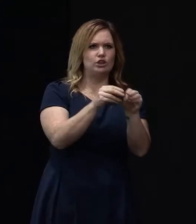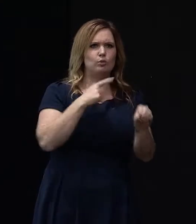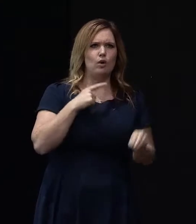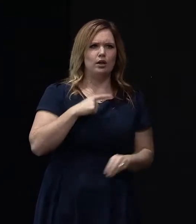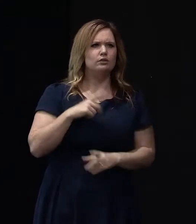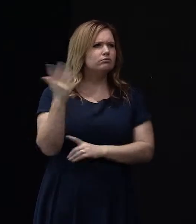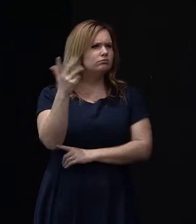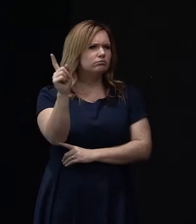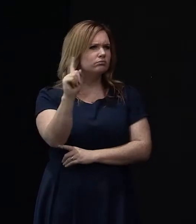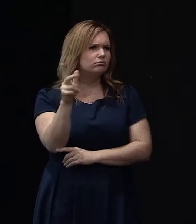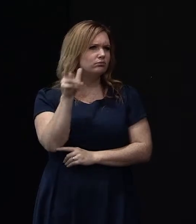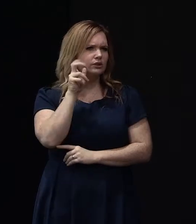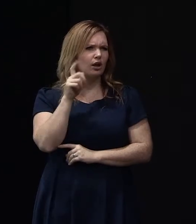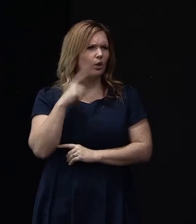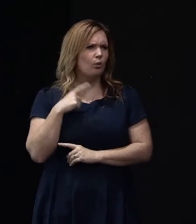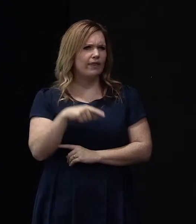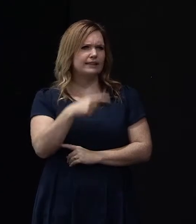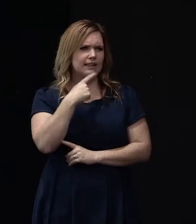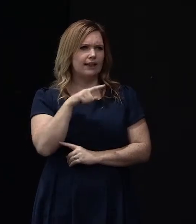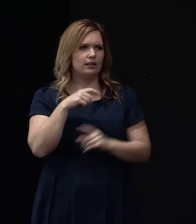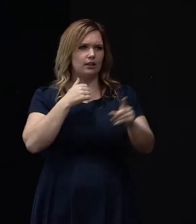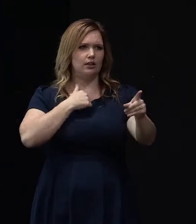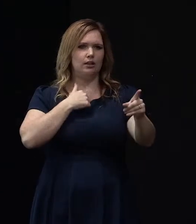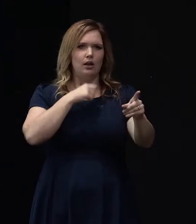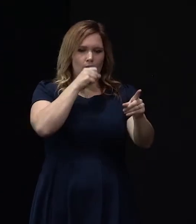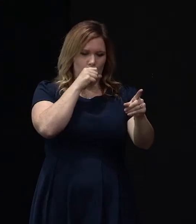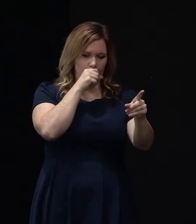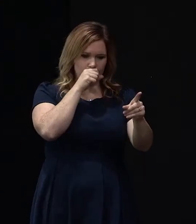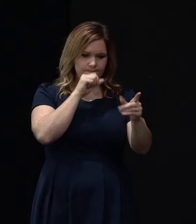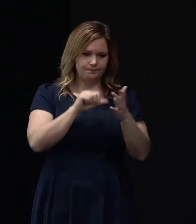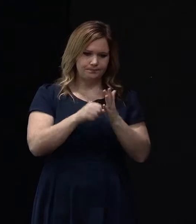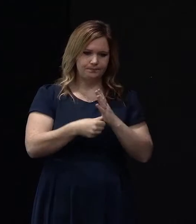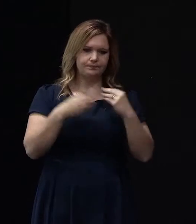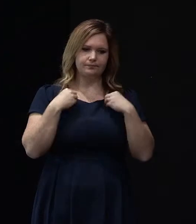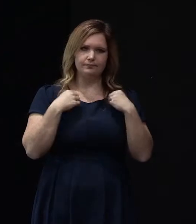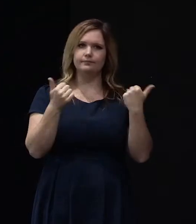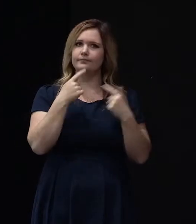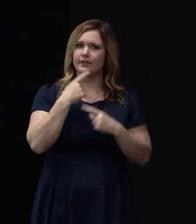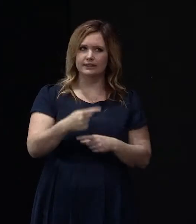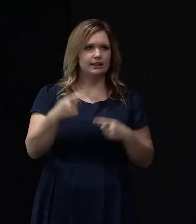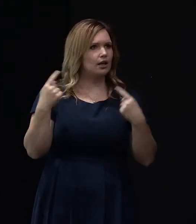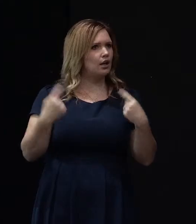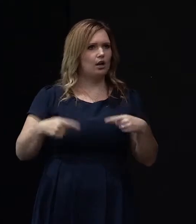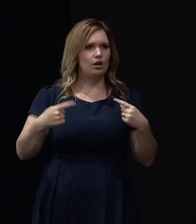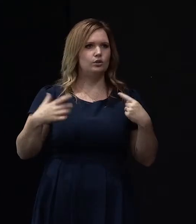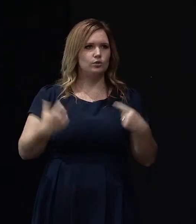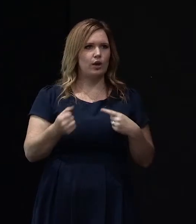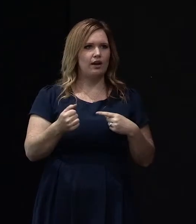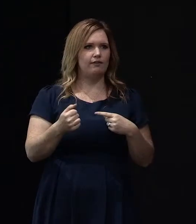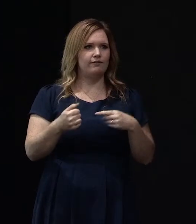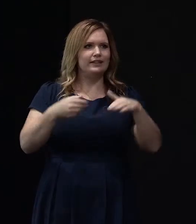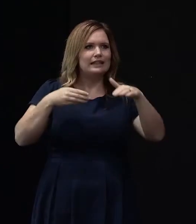Sorry, didn't hear. Why are they saying that? Well, my insurance company has said we can no longer have an